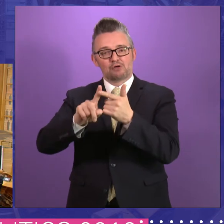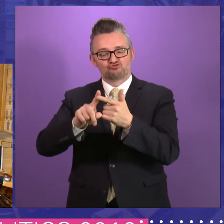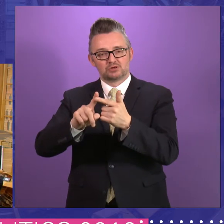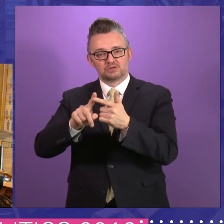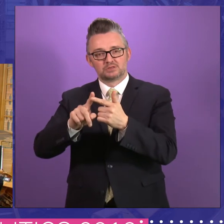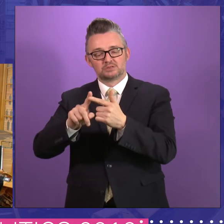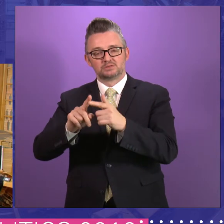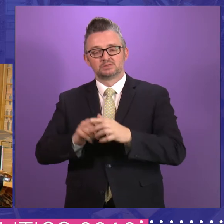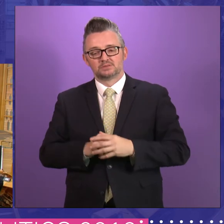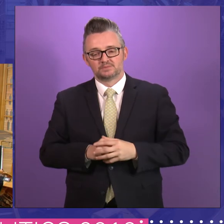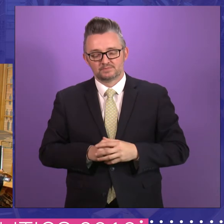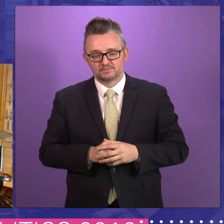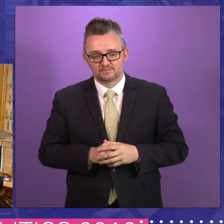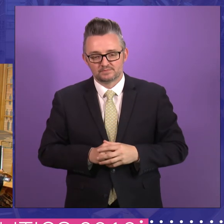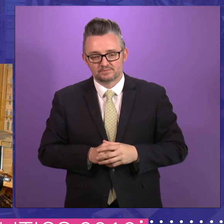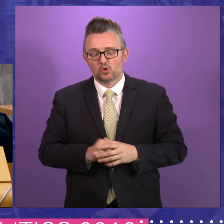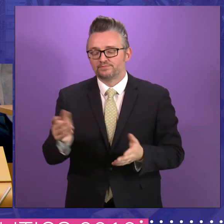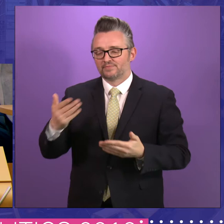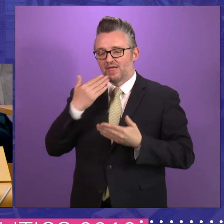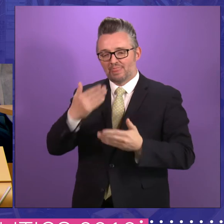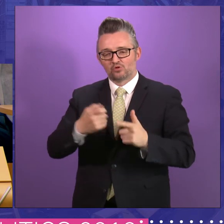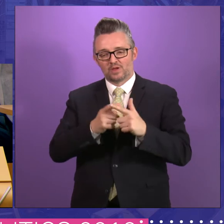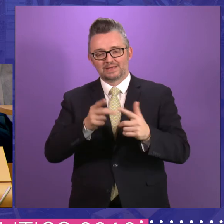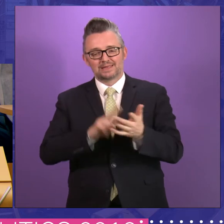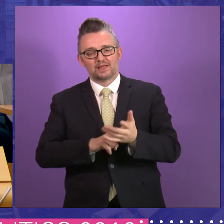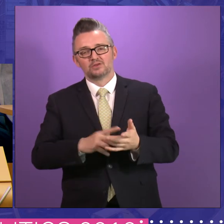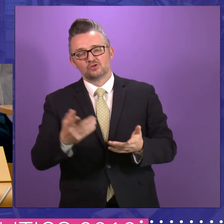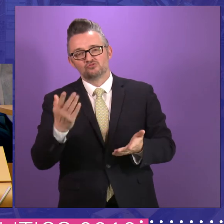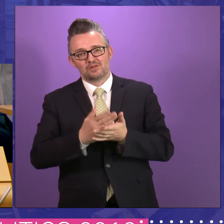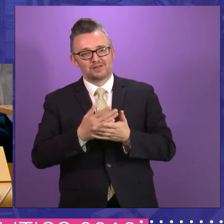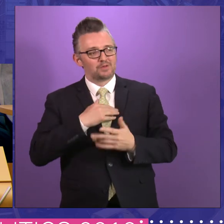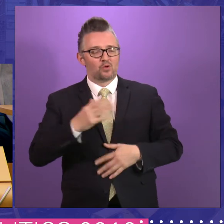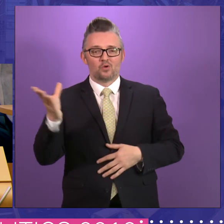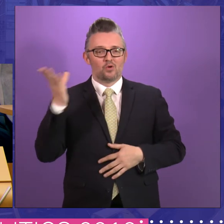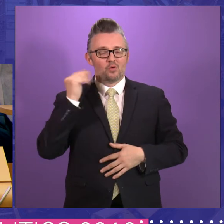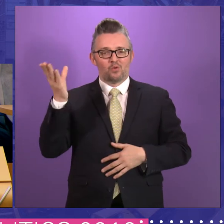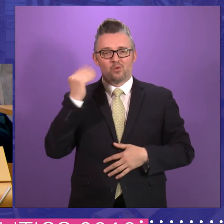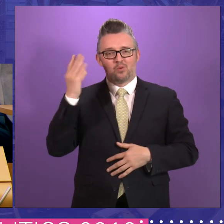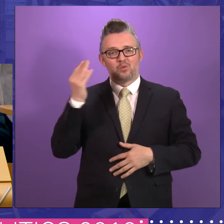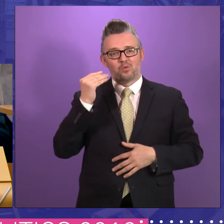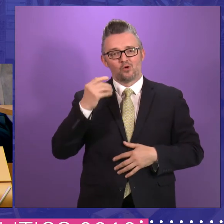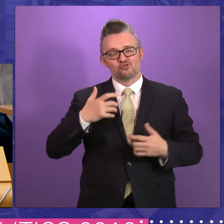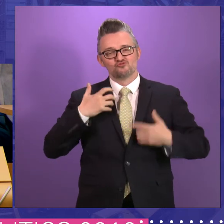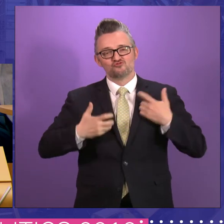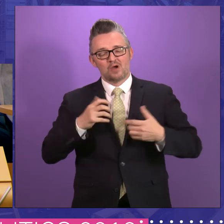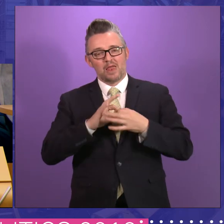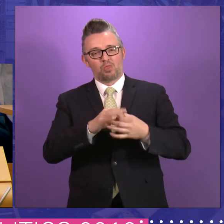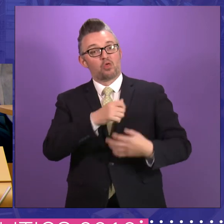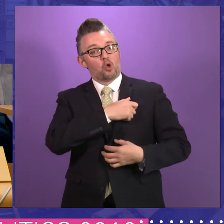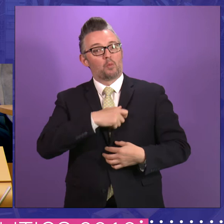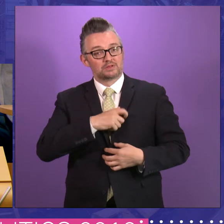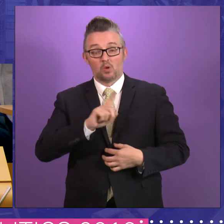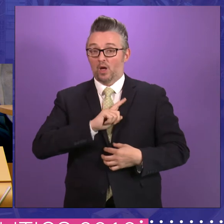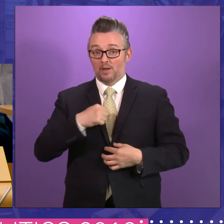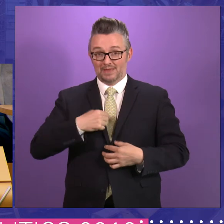Thanks very much. Thanks very much, Ken. And it's been really interesting to listen to this reflection on the committee structure. I had the privilege